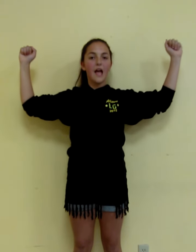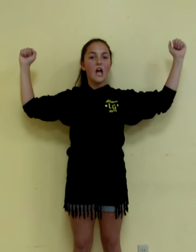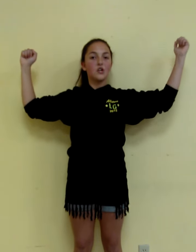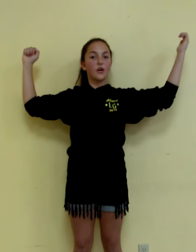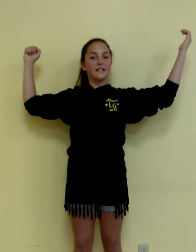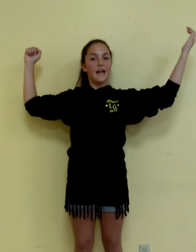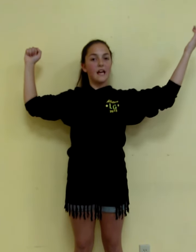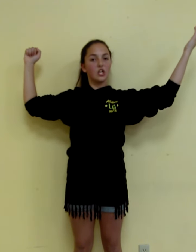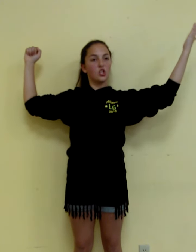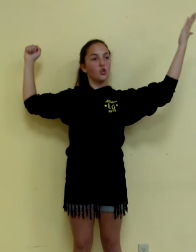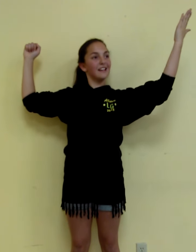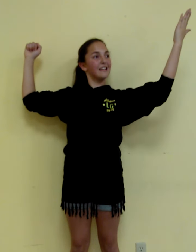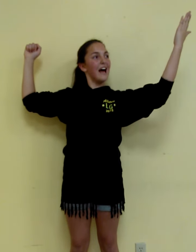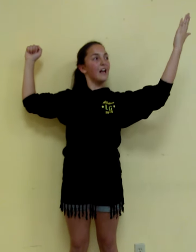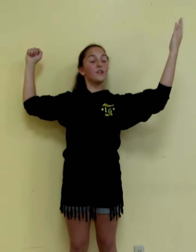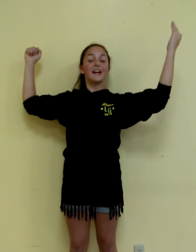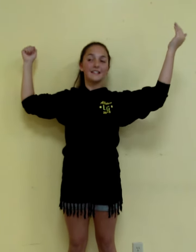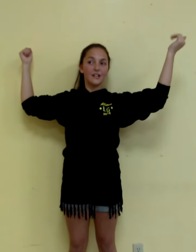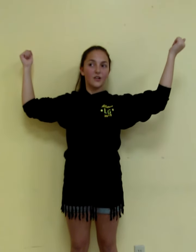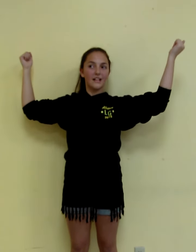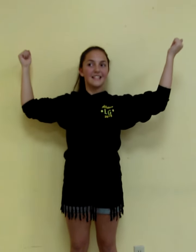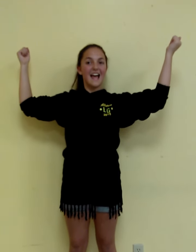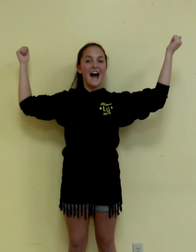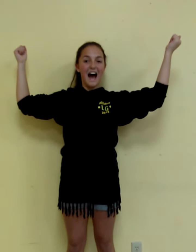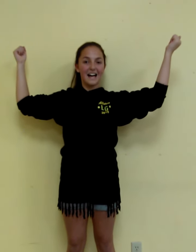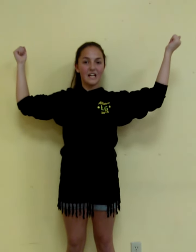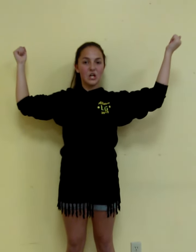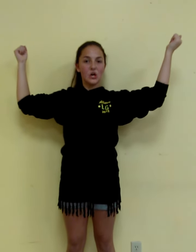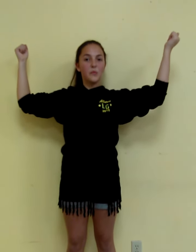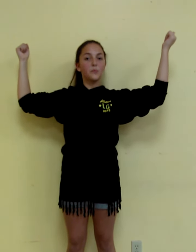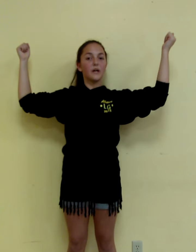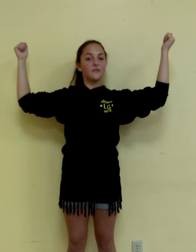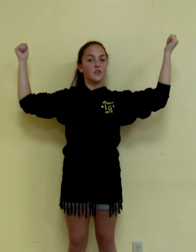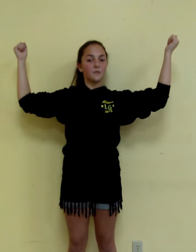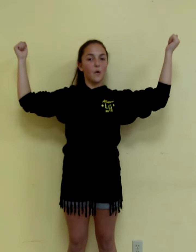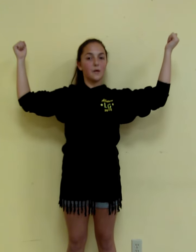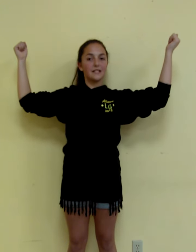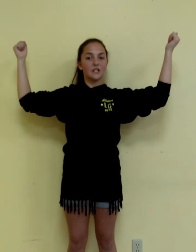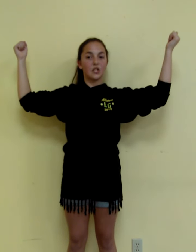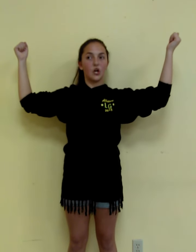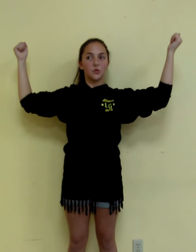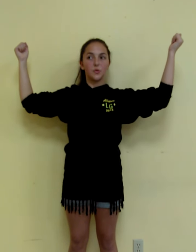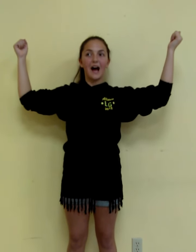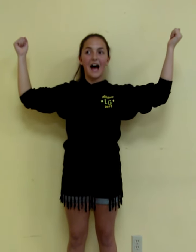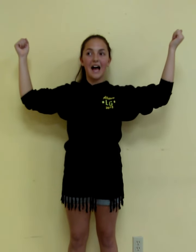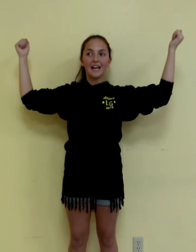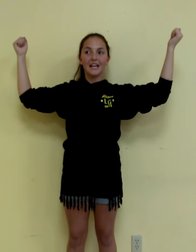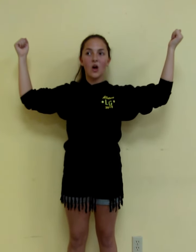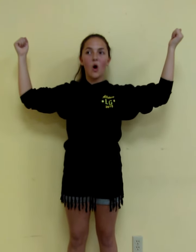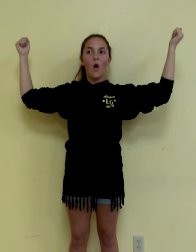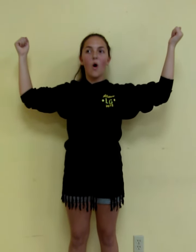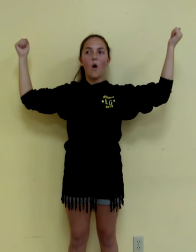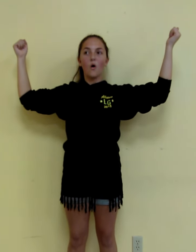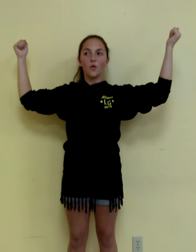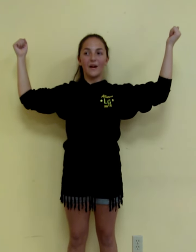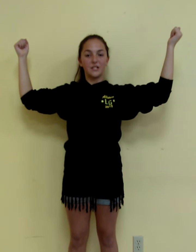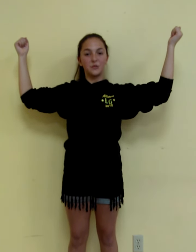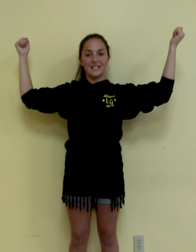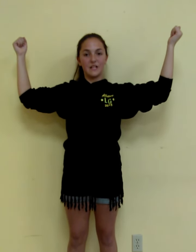You're going to take, your next letter is I, but for this moment it's going to go to I all the way to D.